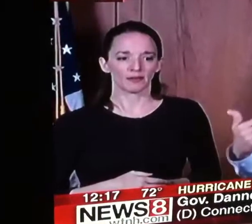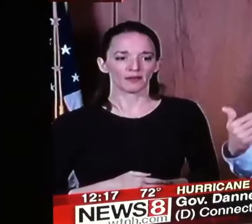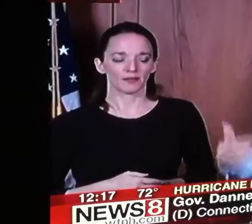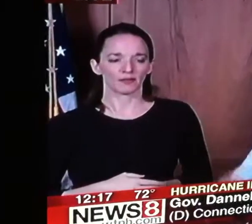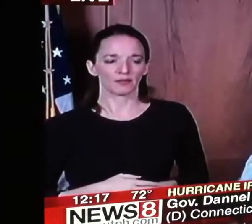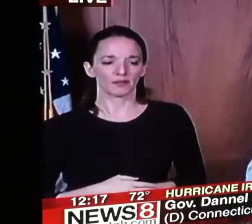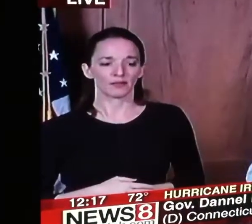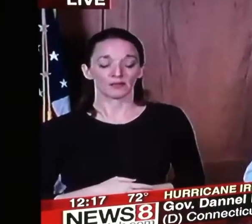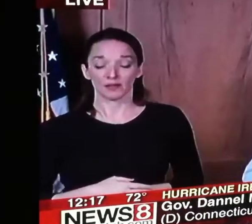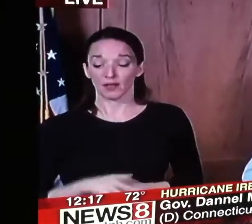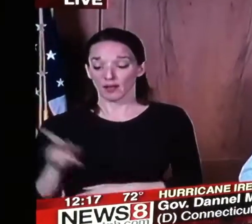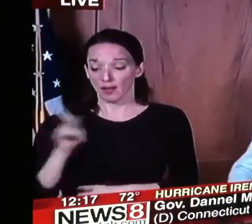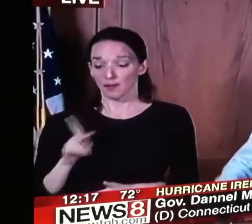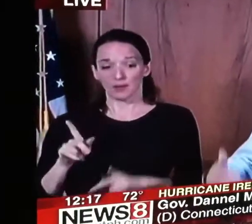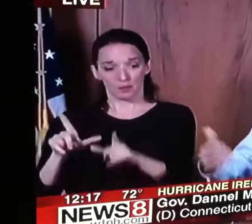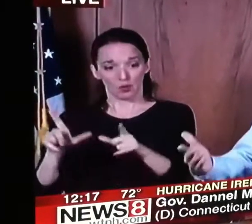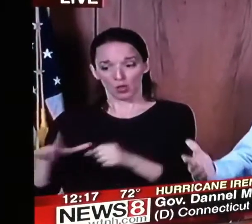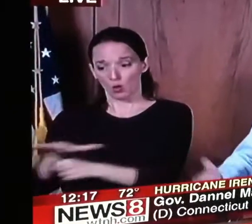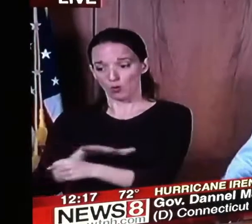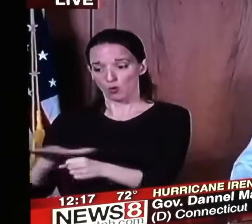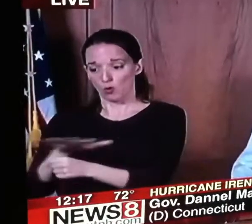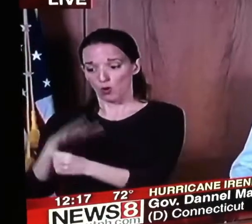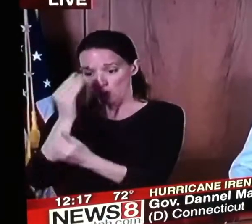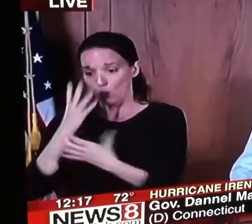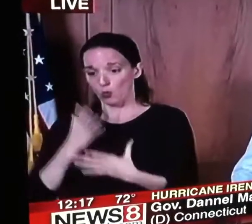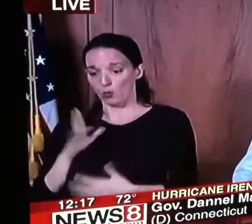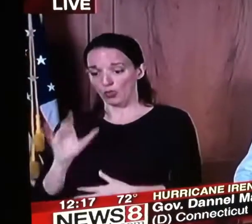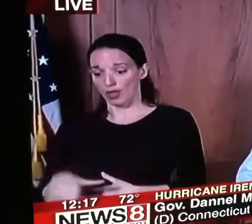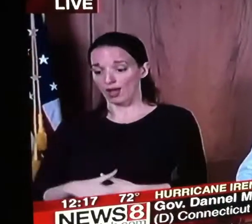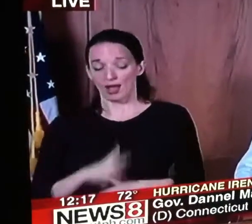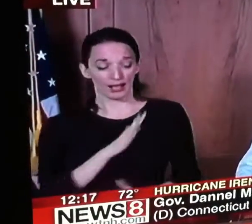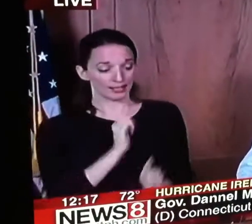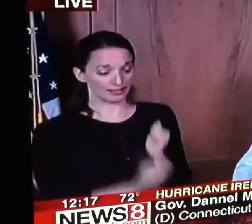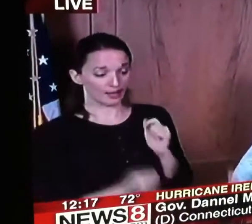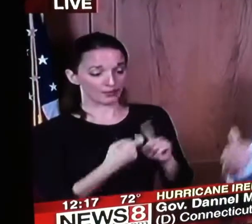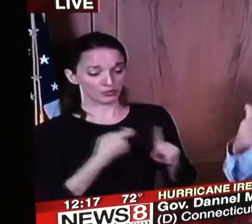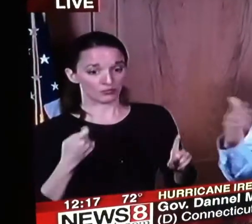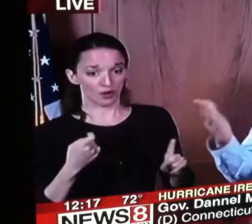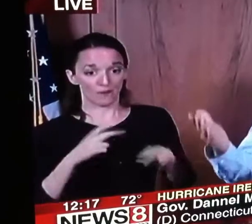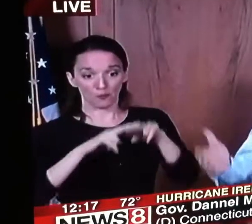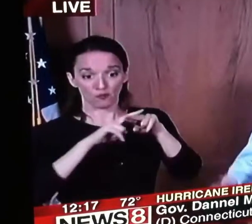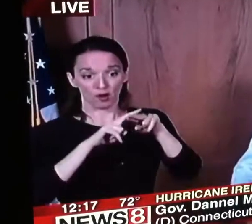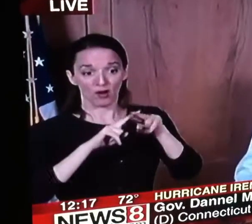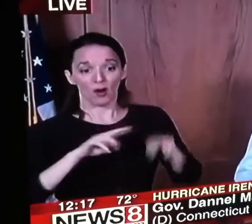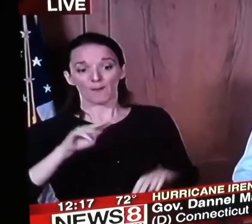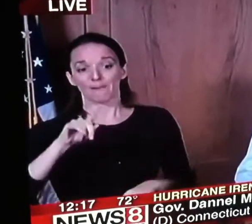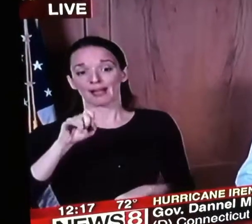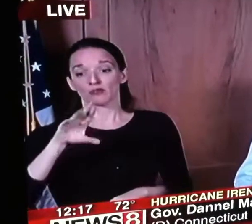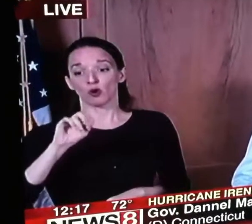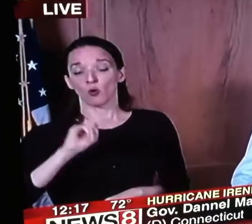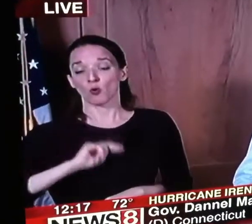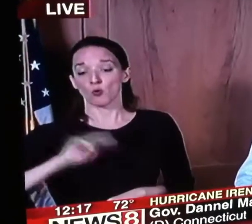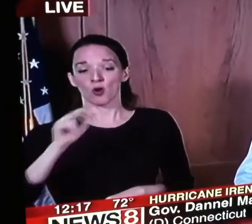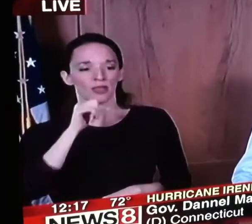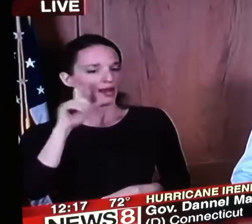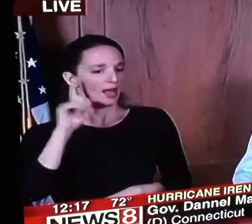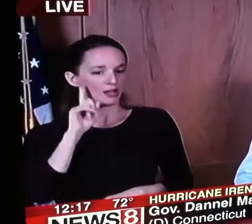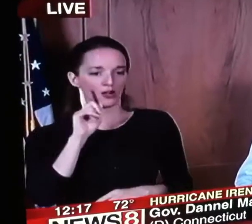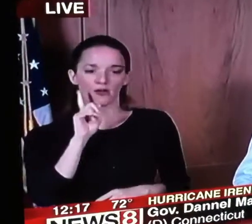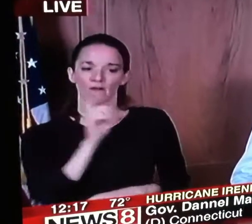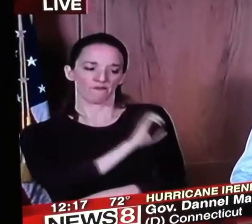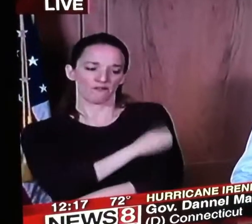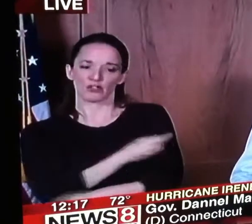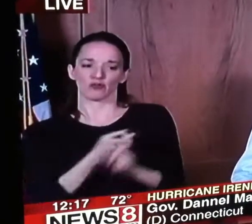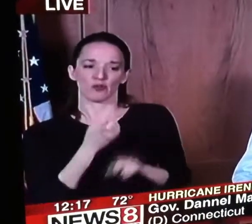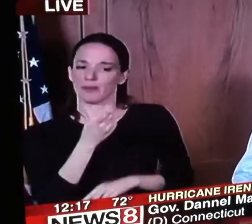uh from people that we had down there we have not gotten official damage reports from metro north and that's why i'm advising you we do not uh know